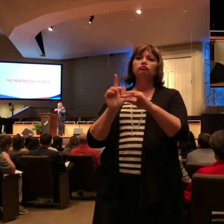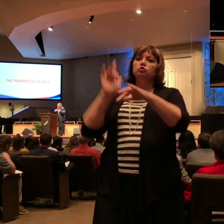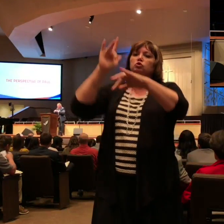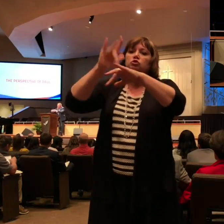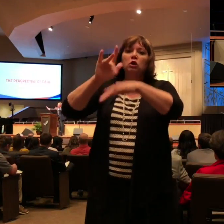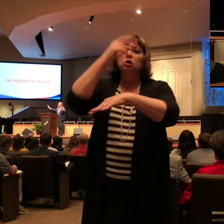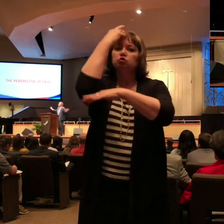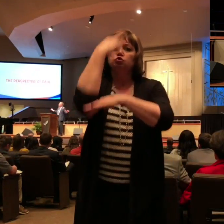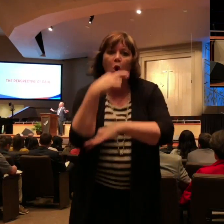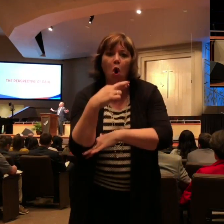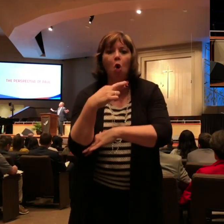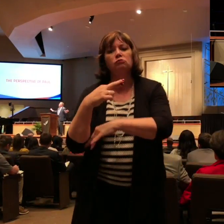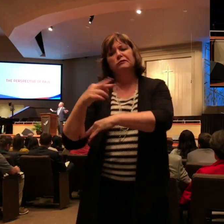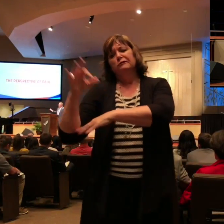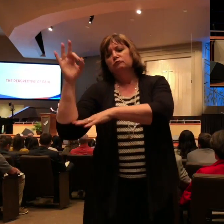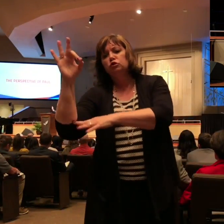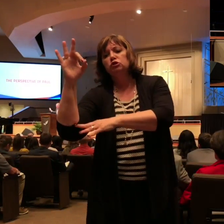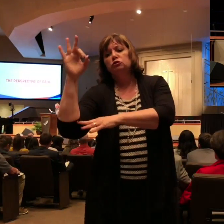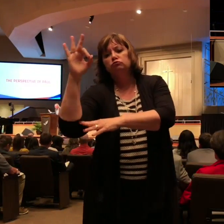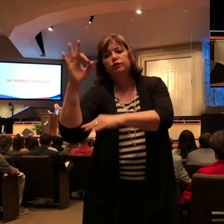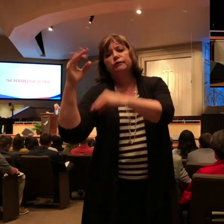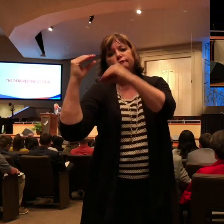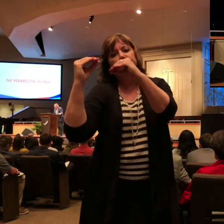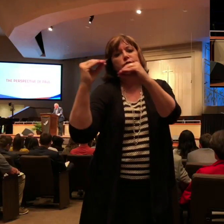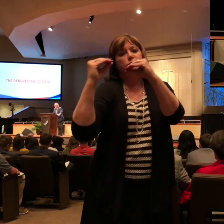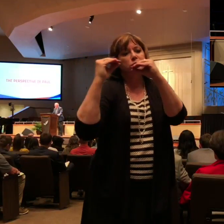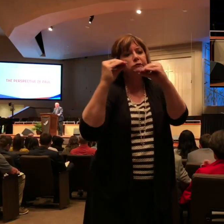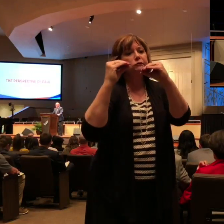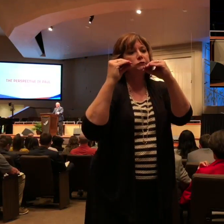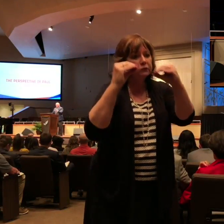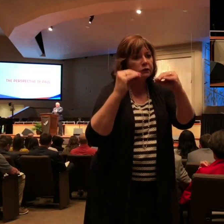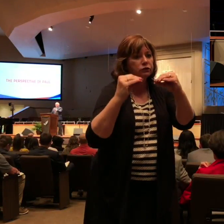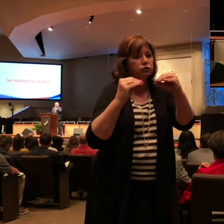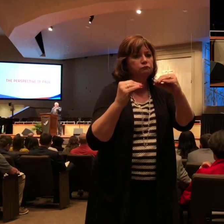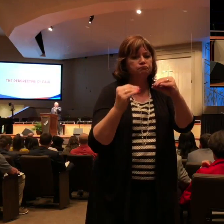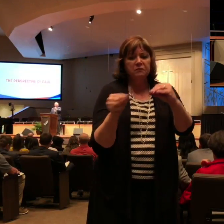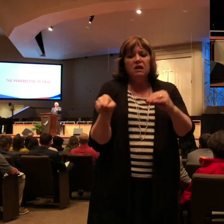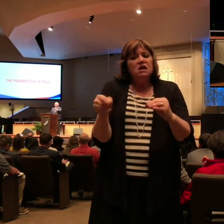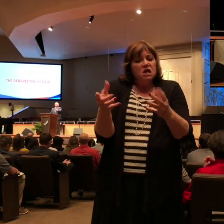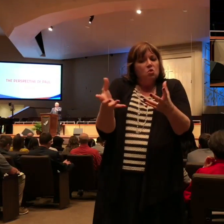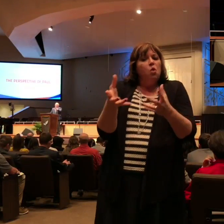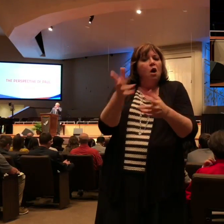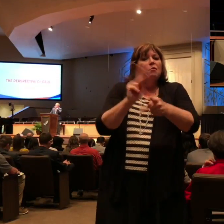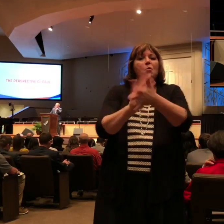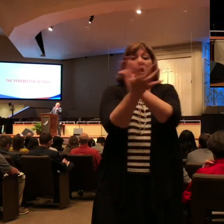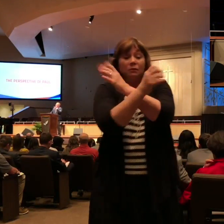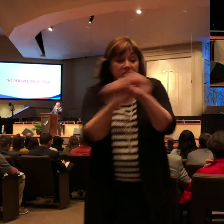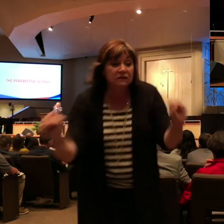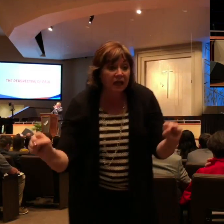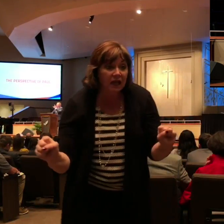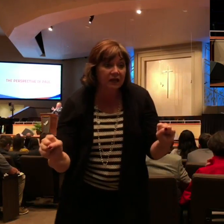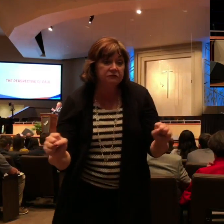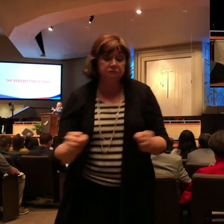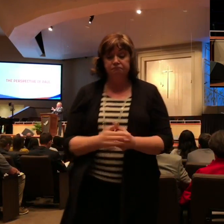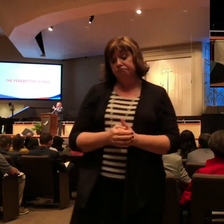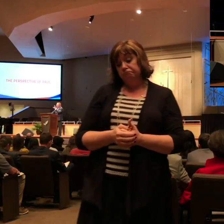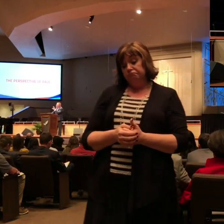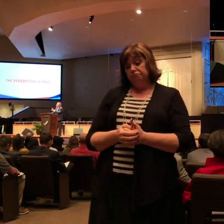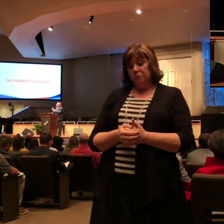and training and sending believers all over the known world at the time. The fact that he's under house arrest and shackles